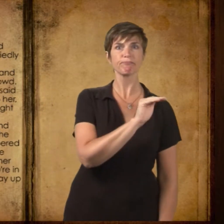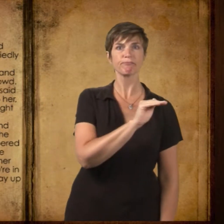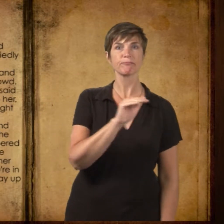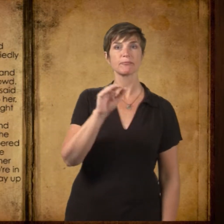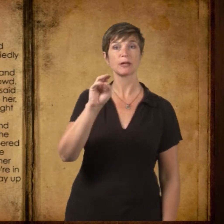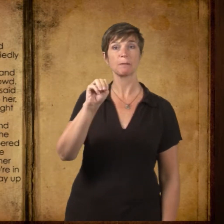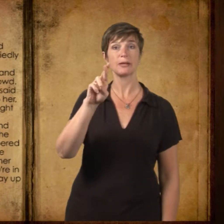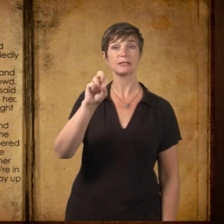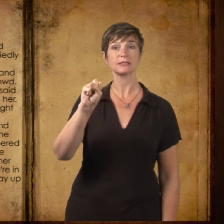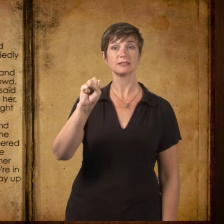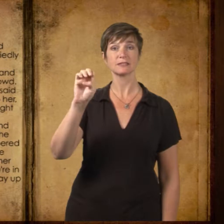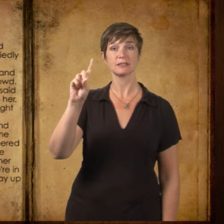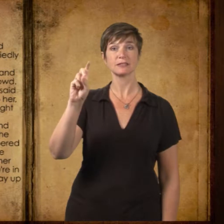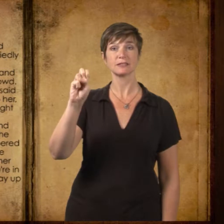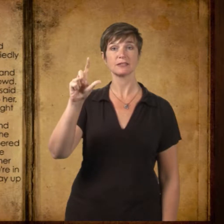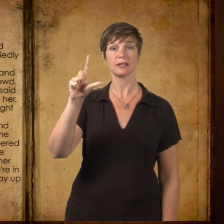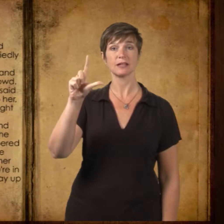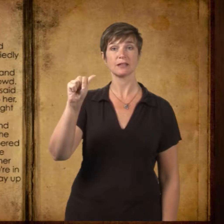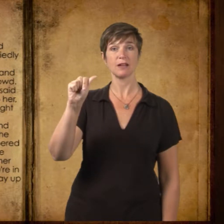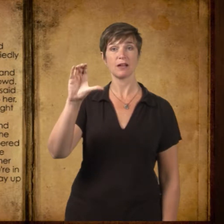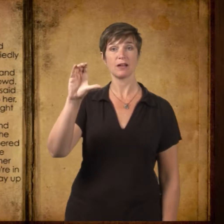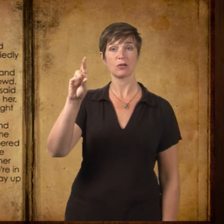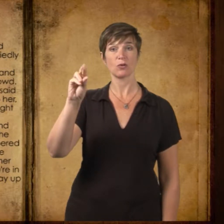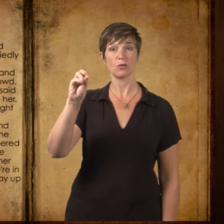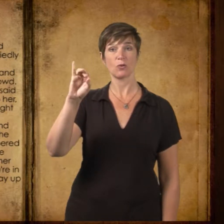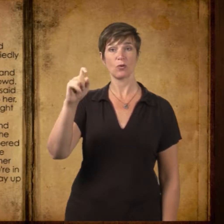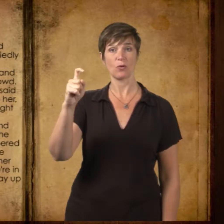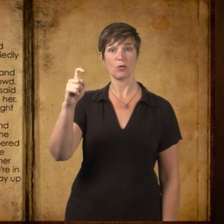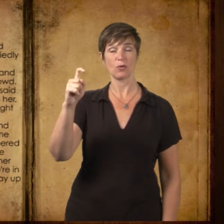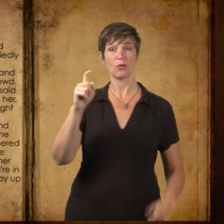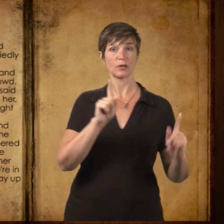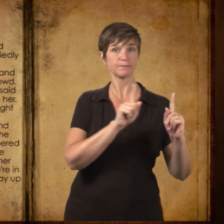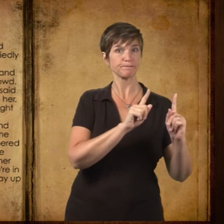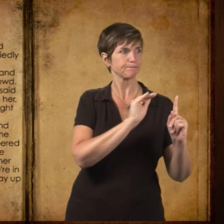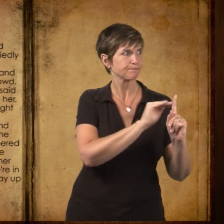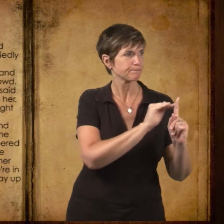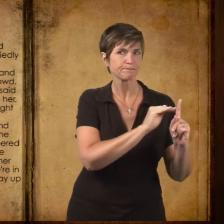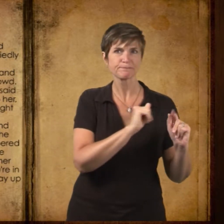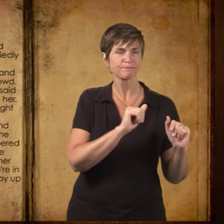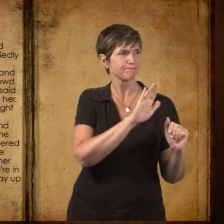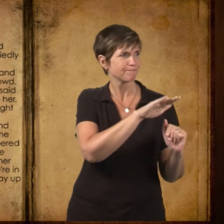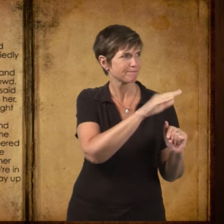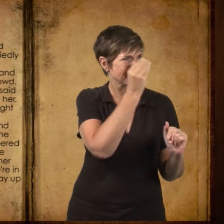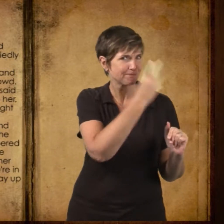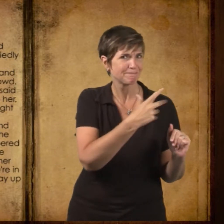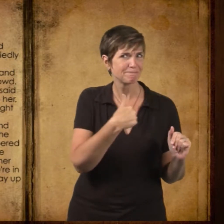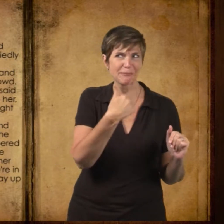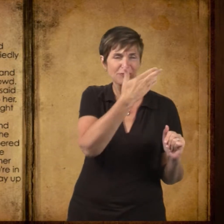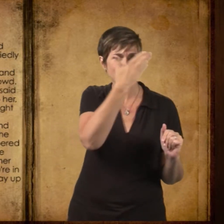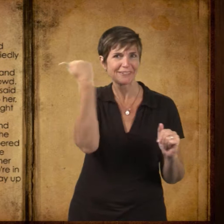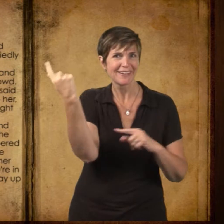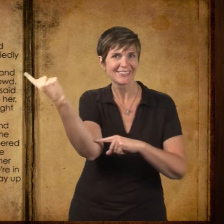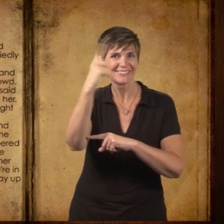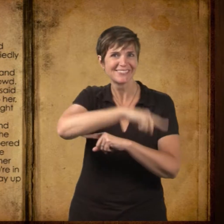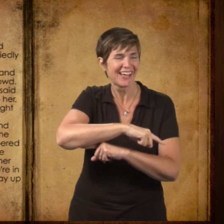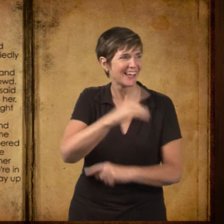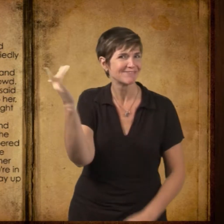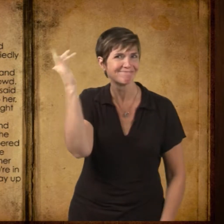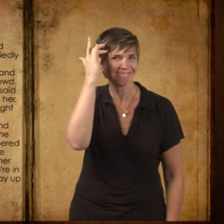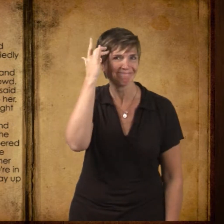Clean forgot what day it was, she said to Mrs. Delacroix who stood next to her